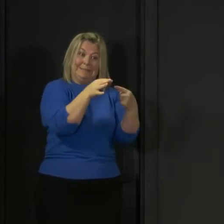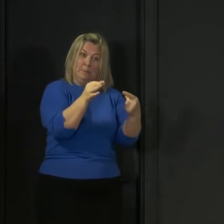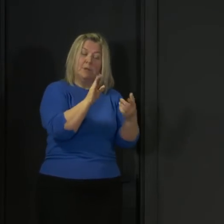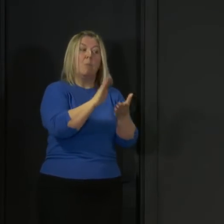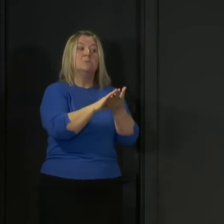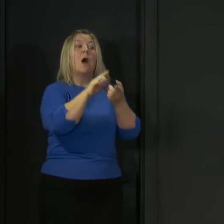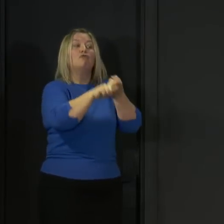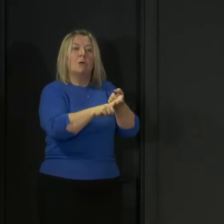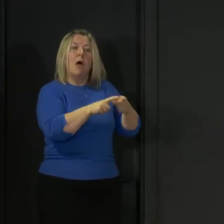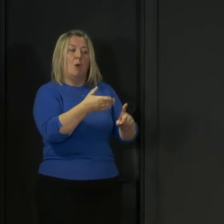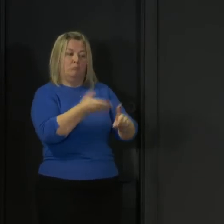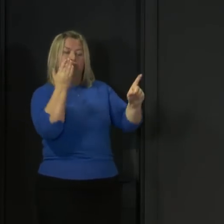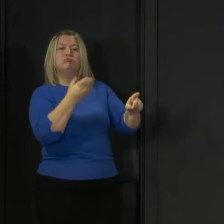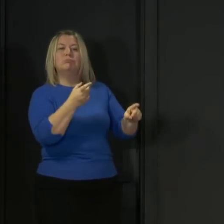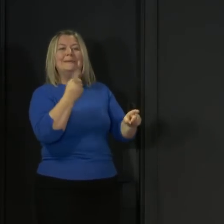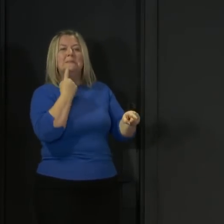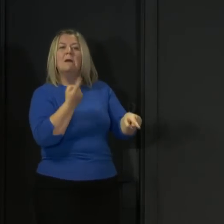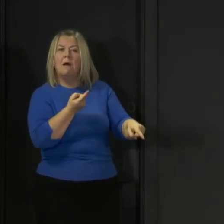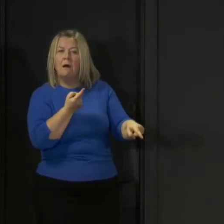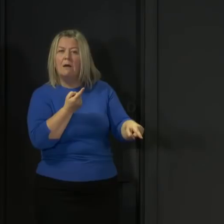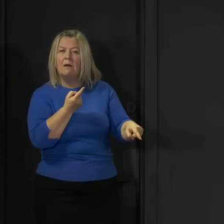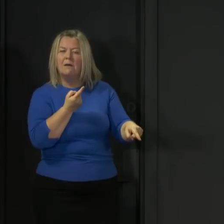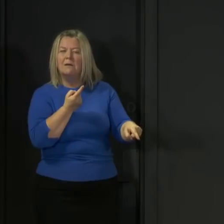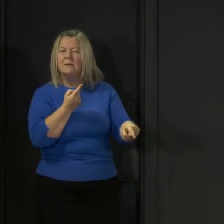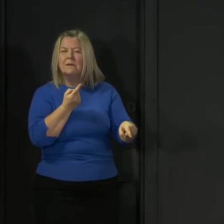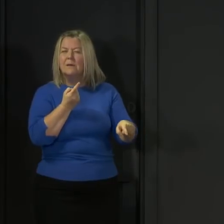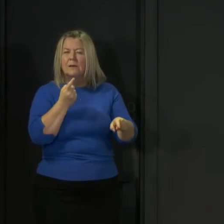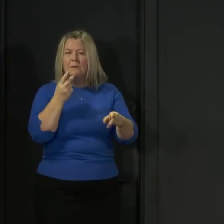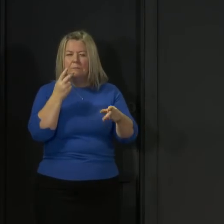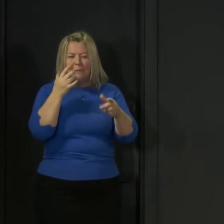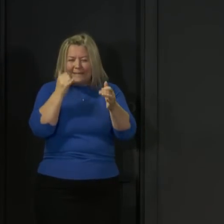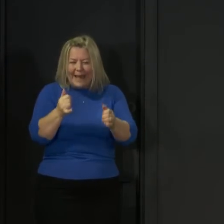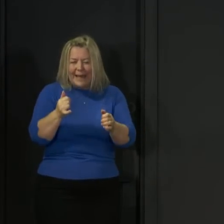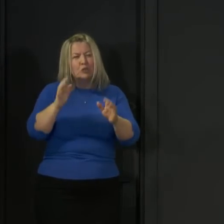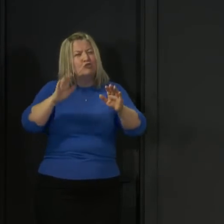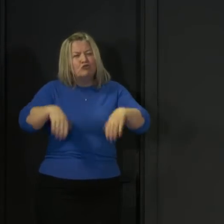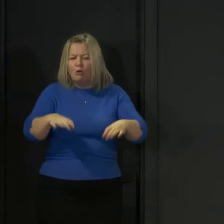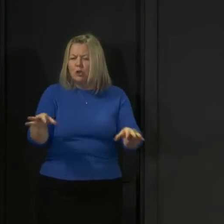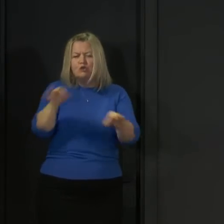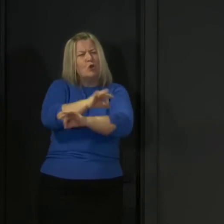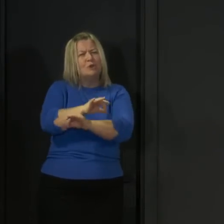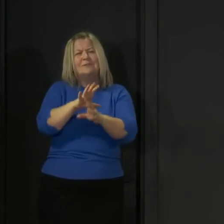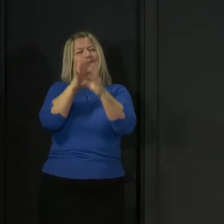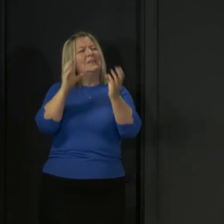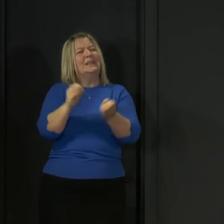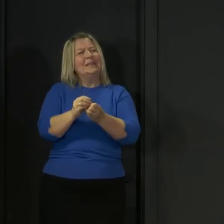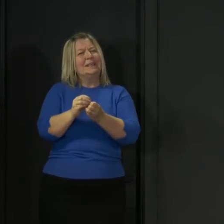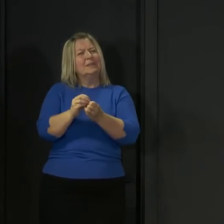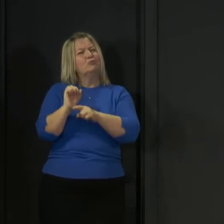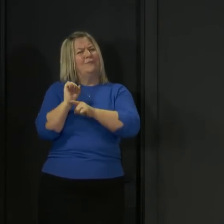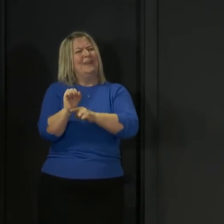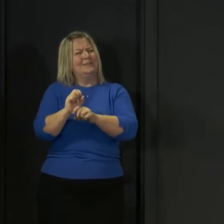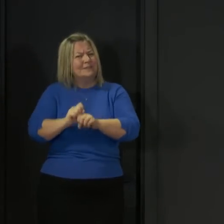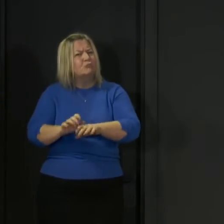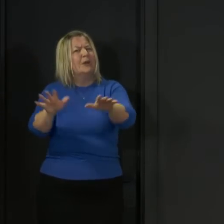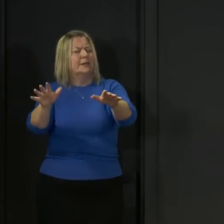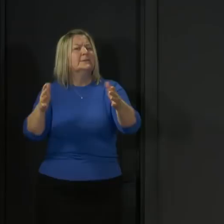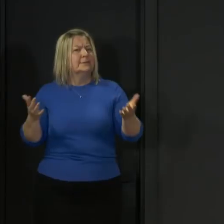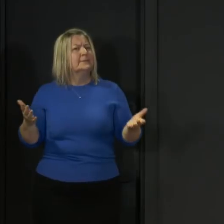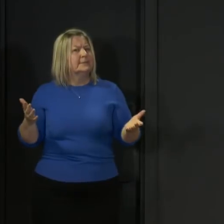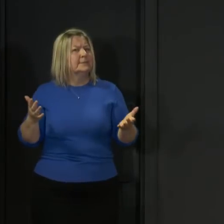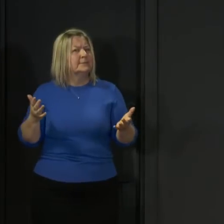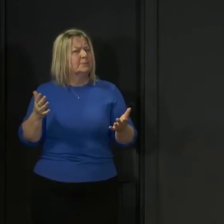testing as some kind of fail-safe that then means we don't have to do all of the other things. And I think it's always really important to